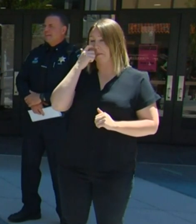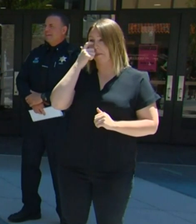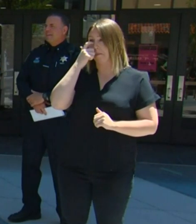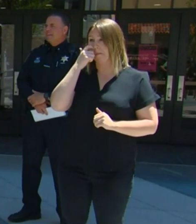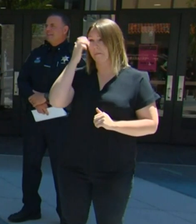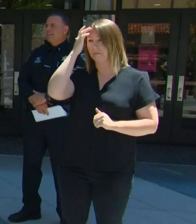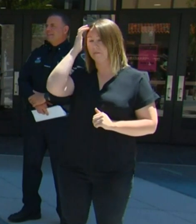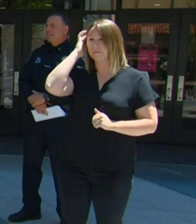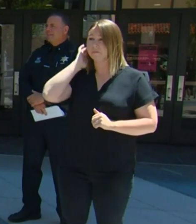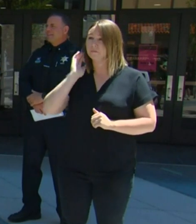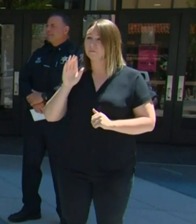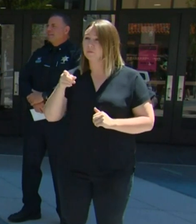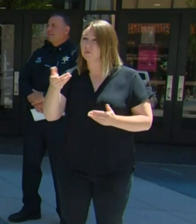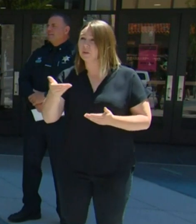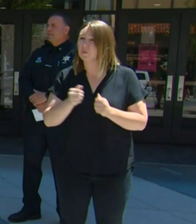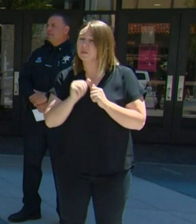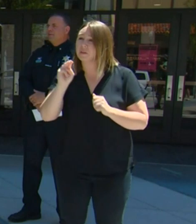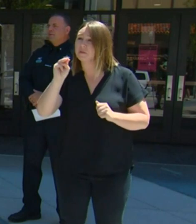Are you with the media outlet?